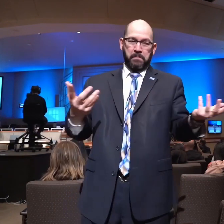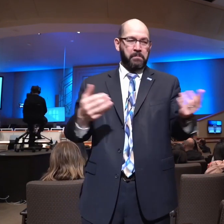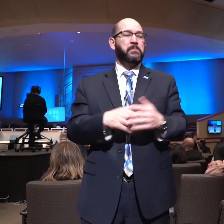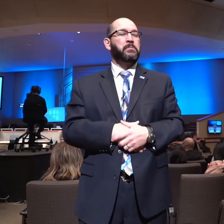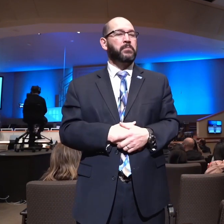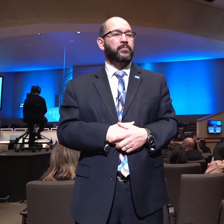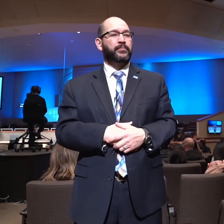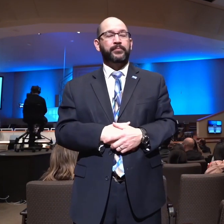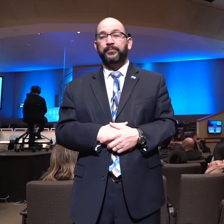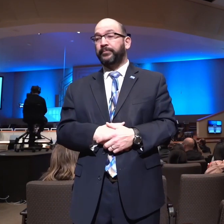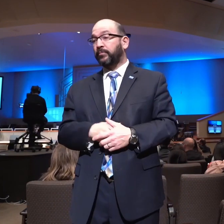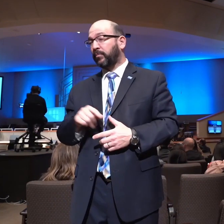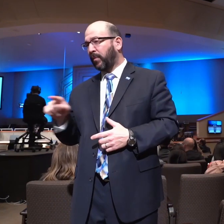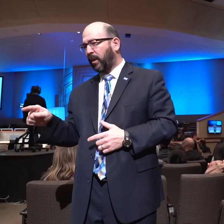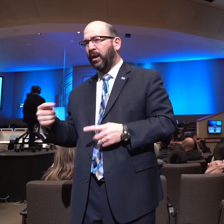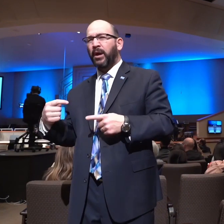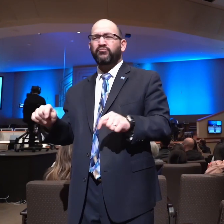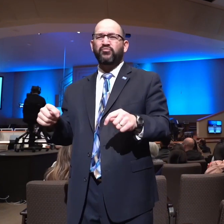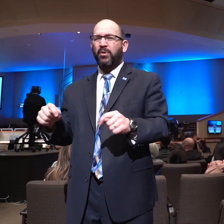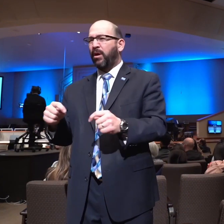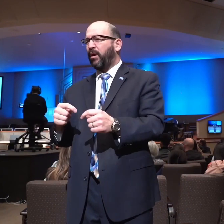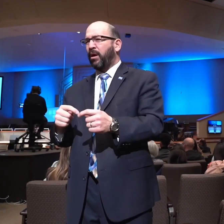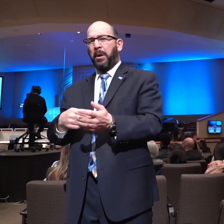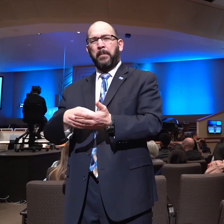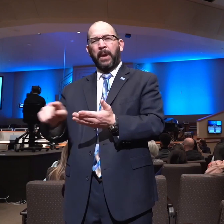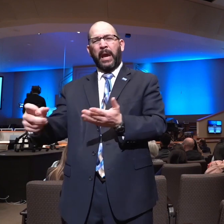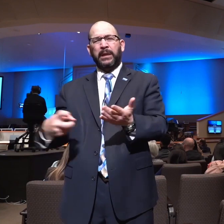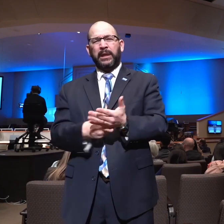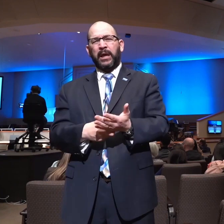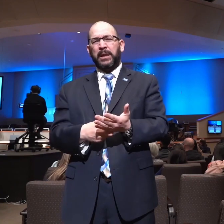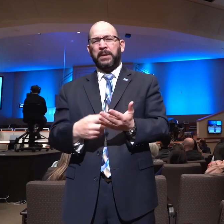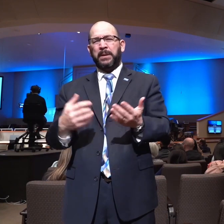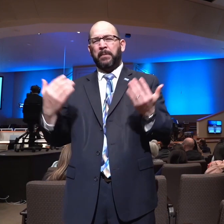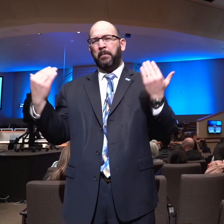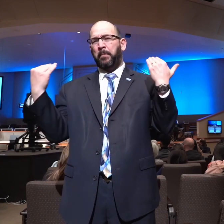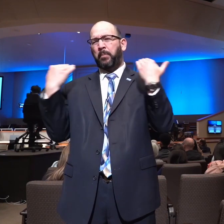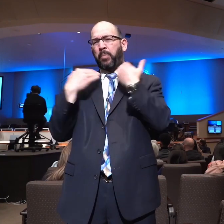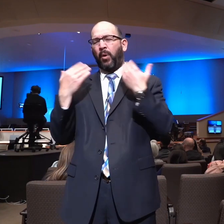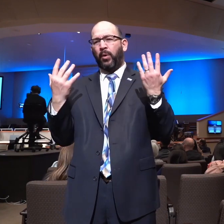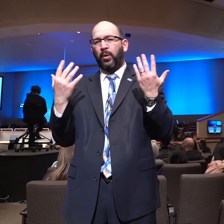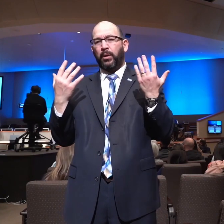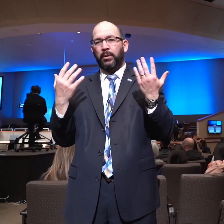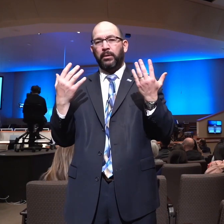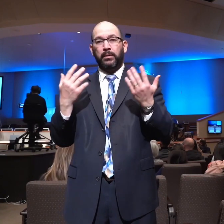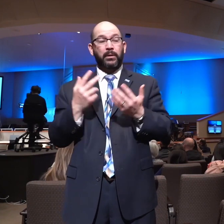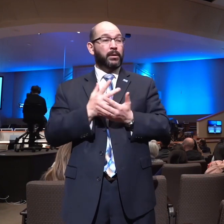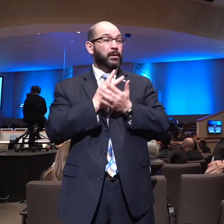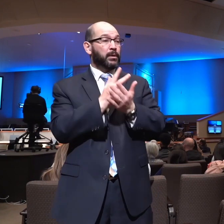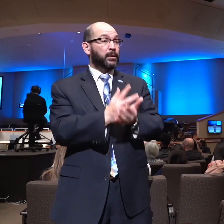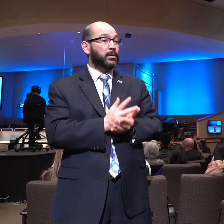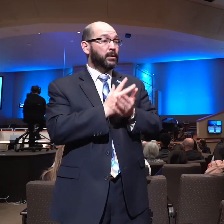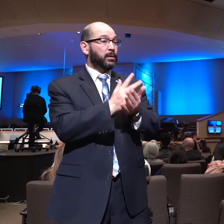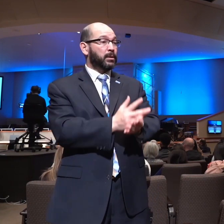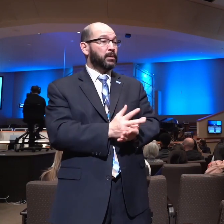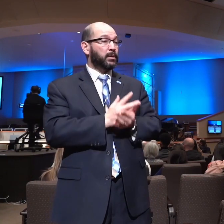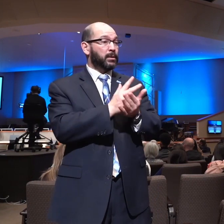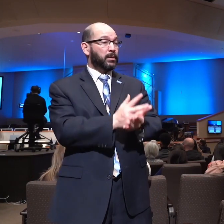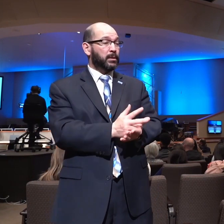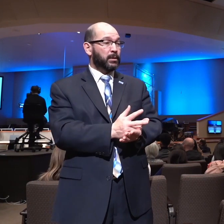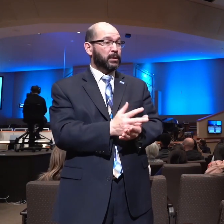Having exhausted nearly all of his money for the passage, he subsisted for the 12 day journey on a wheel of hard cheese that he'd